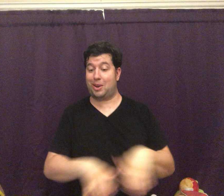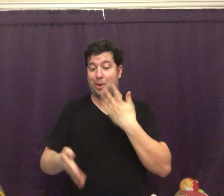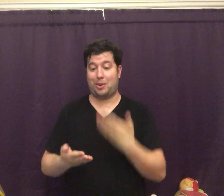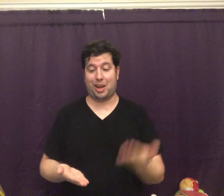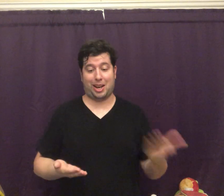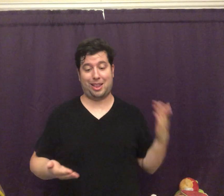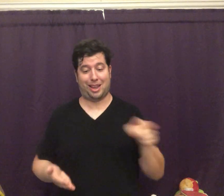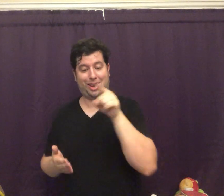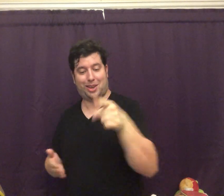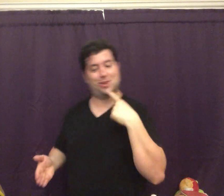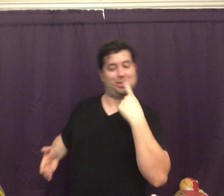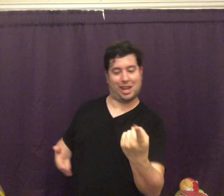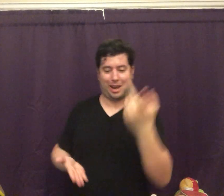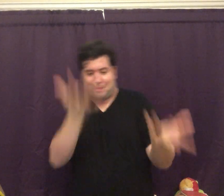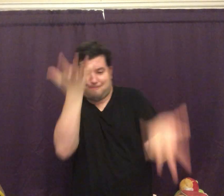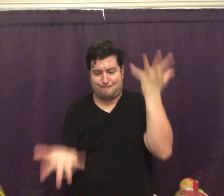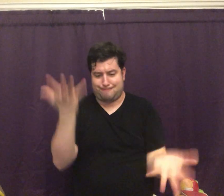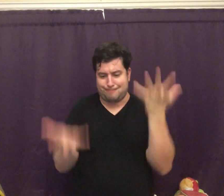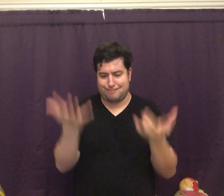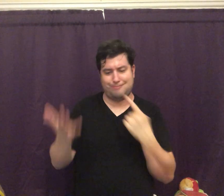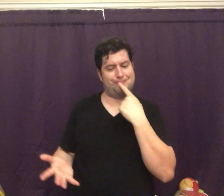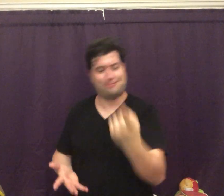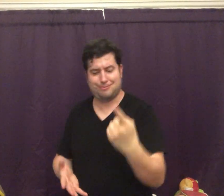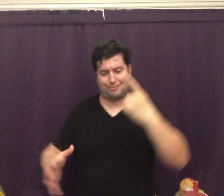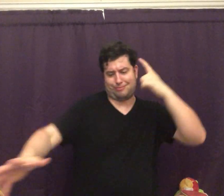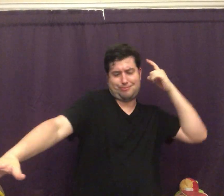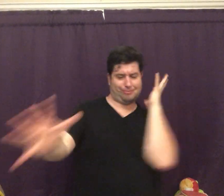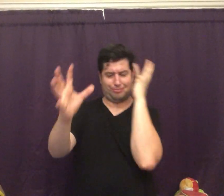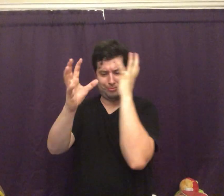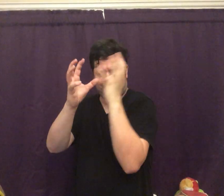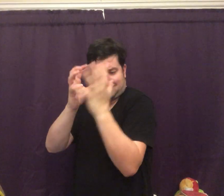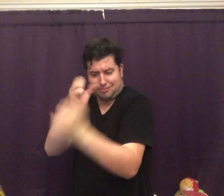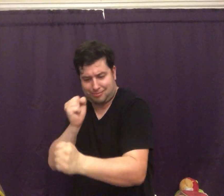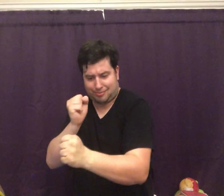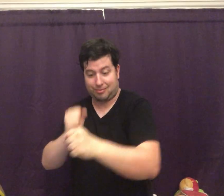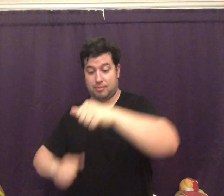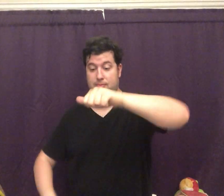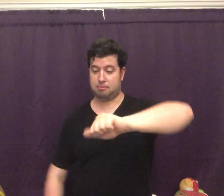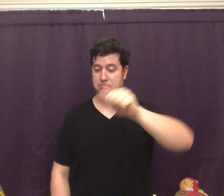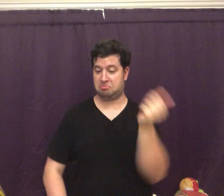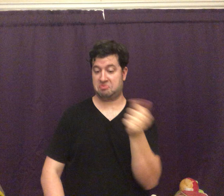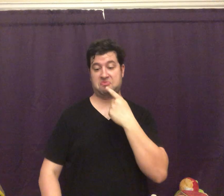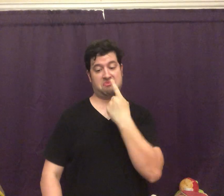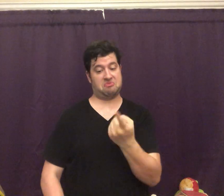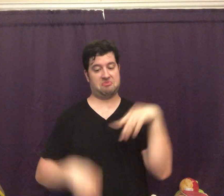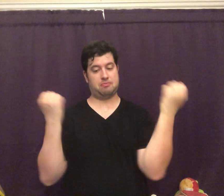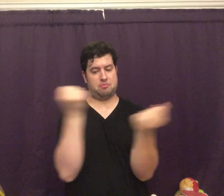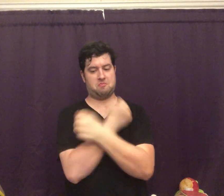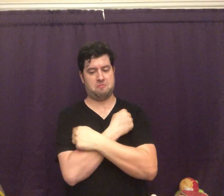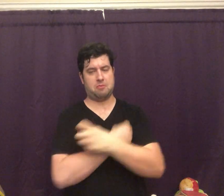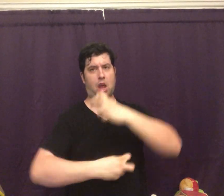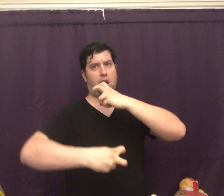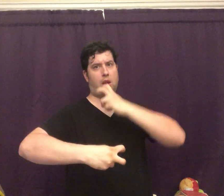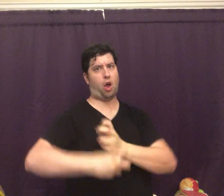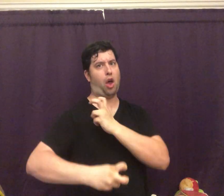do anything you say. Maybe you'd call it cruel, but others would call it love. Tough